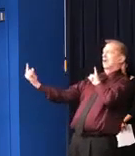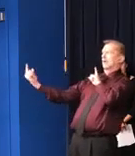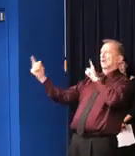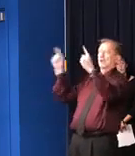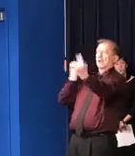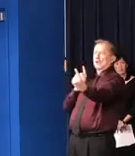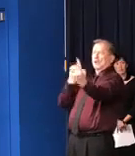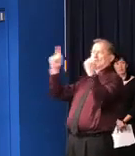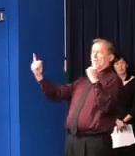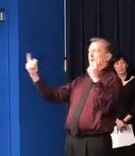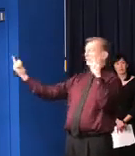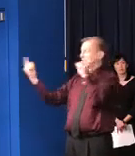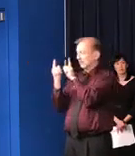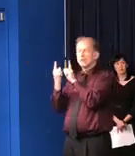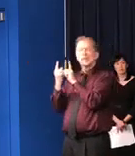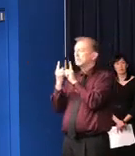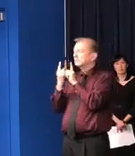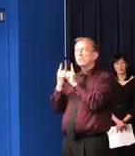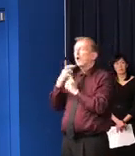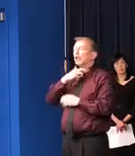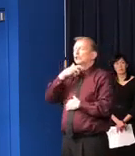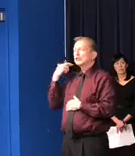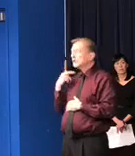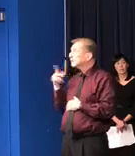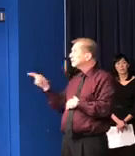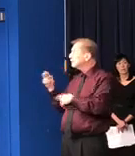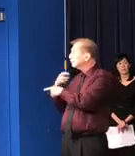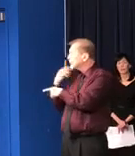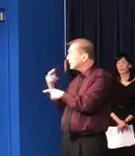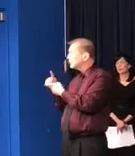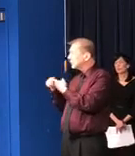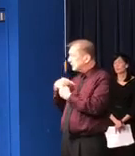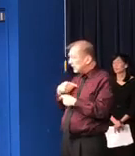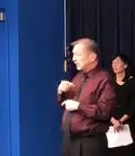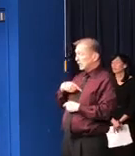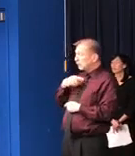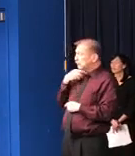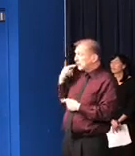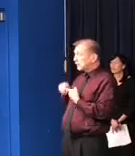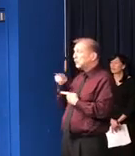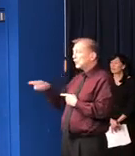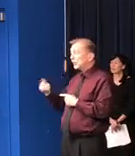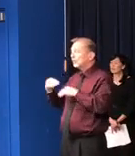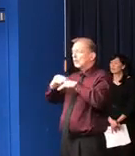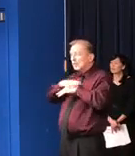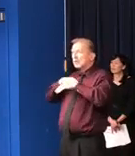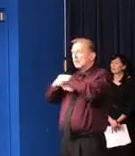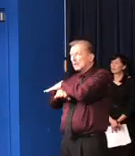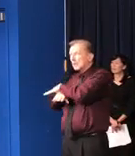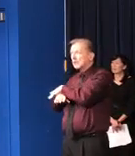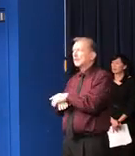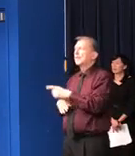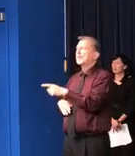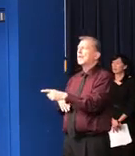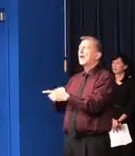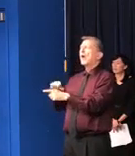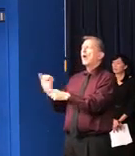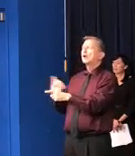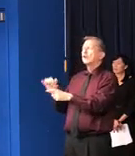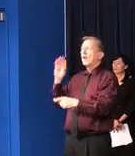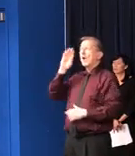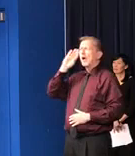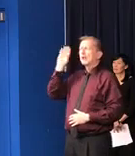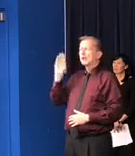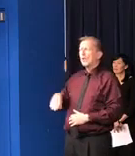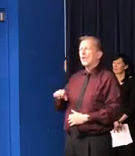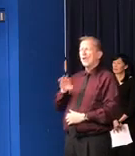and you are putting other people in danger if you don't adhere to these rules. And just one follow up. I know the stay at home order is issued